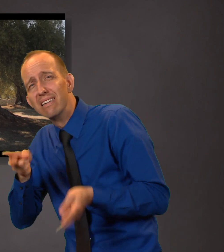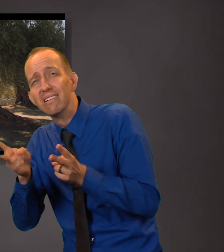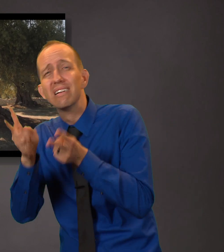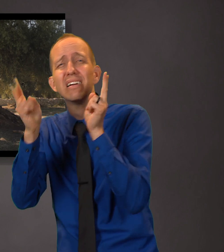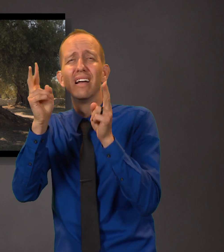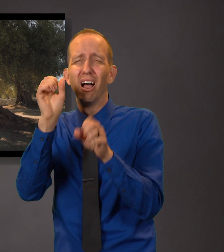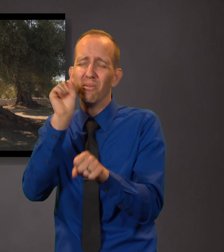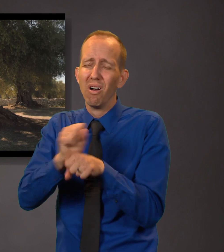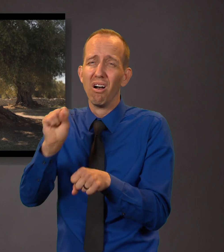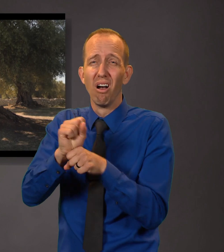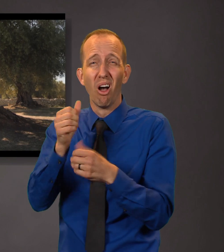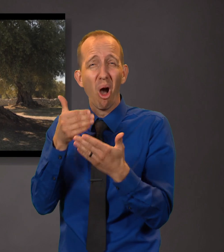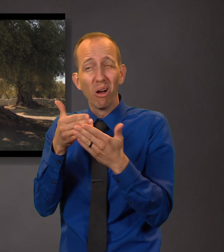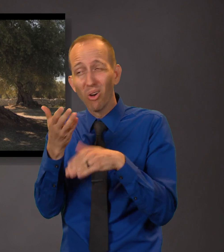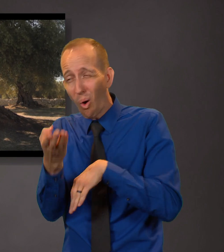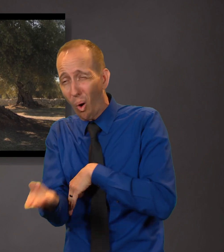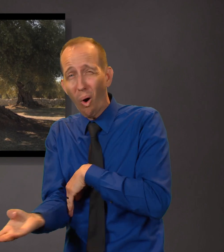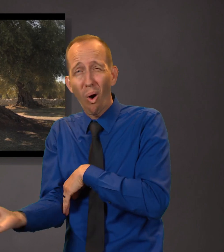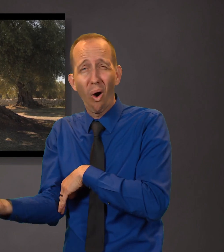hand almost all the day long.